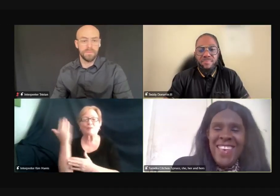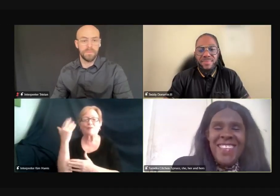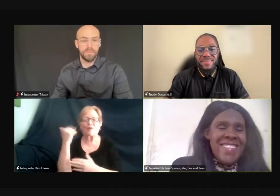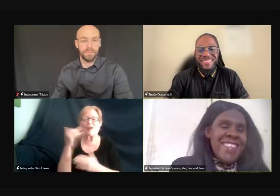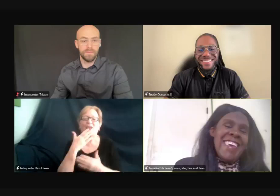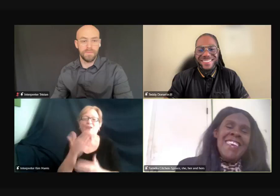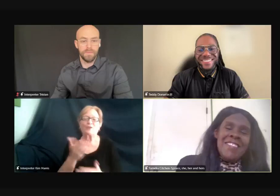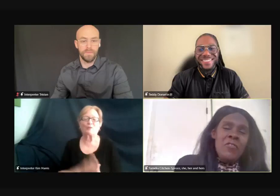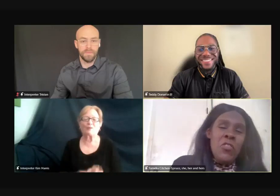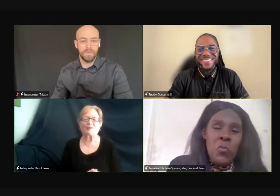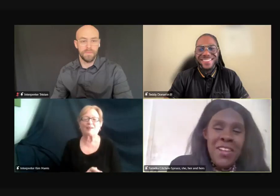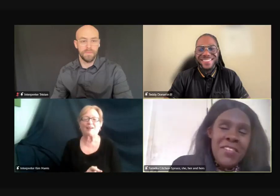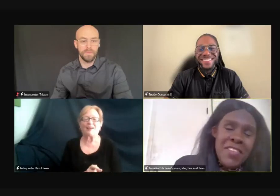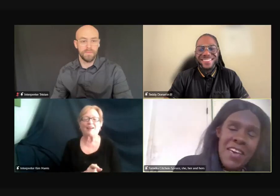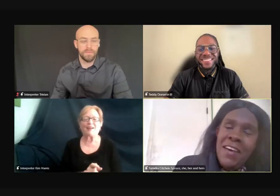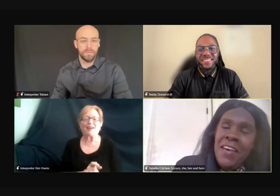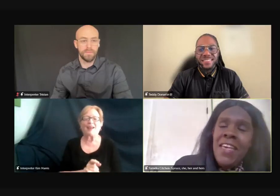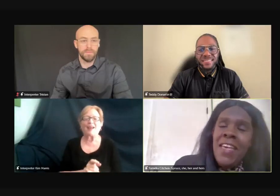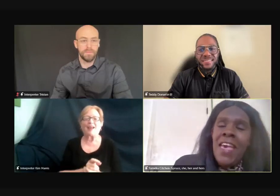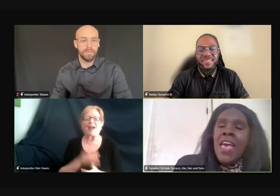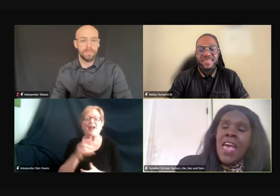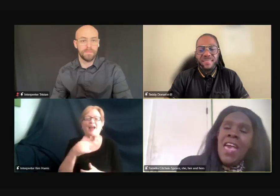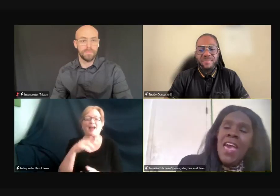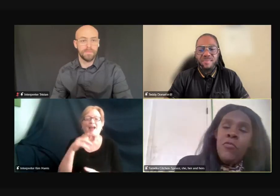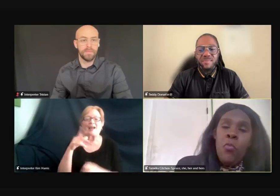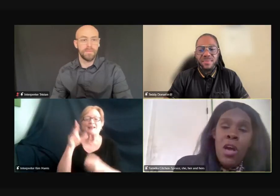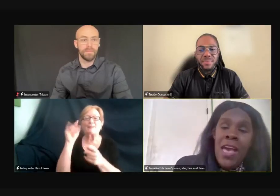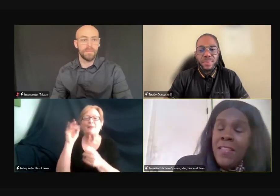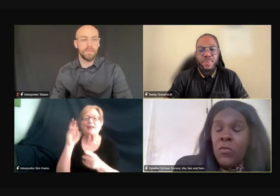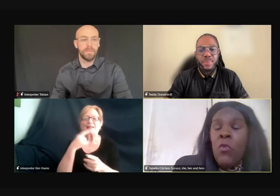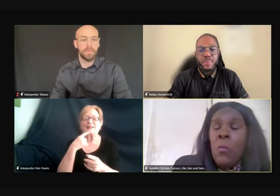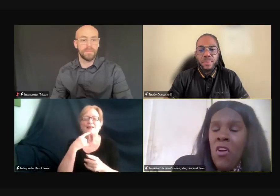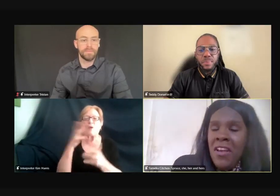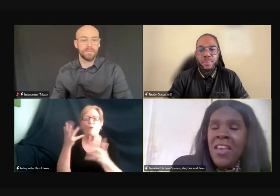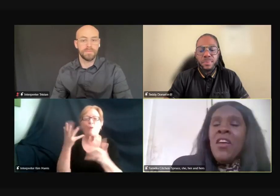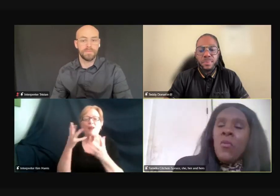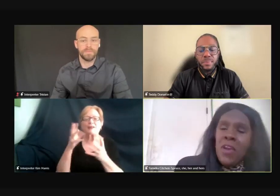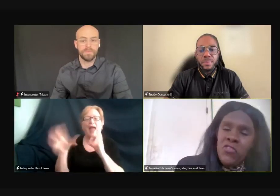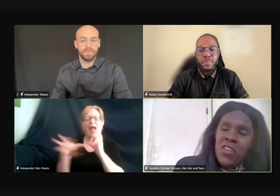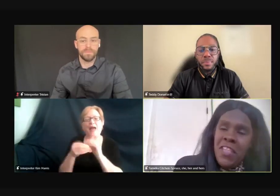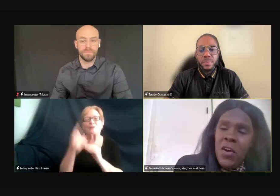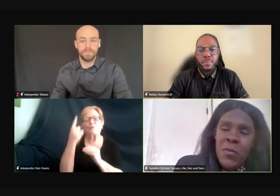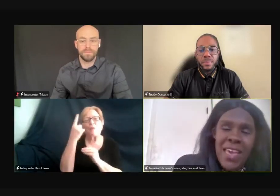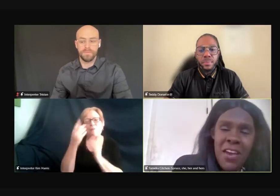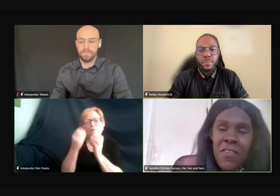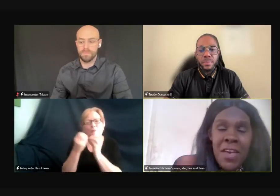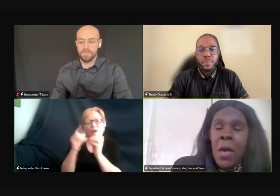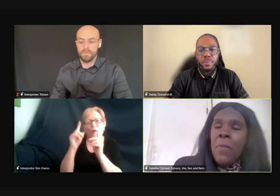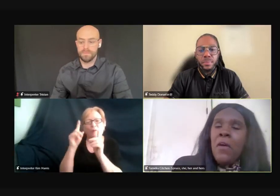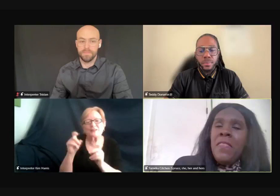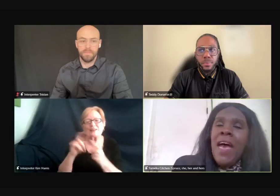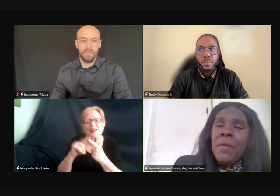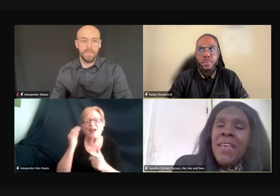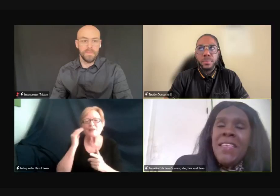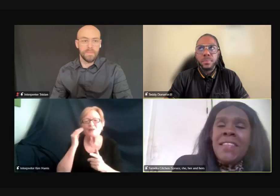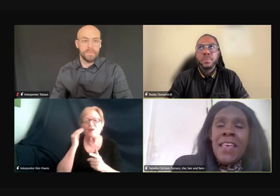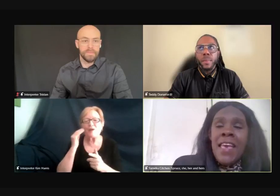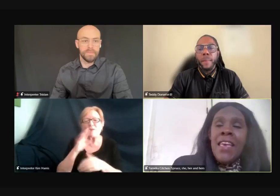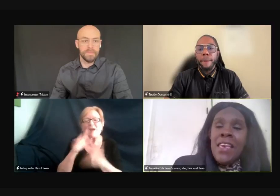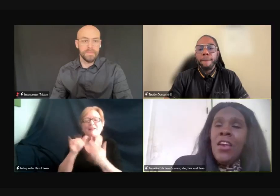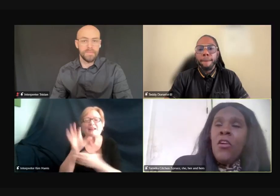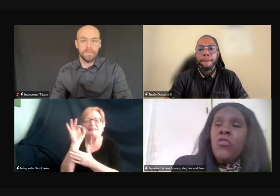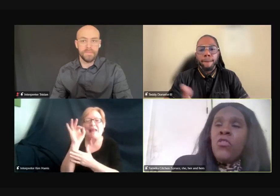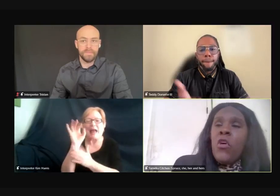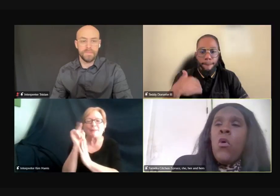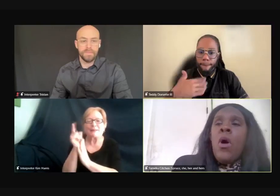Yes, yes. So I just wanted to, uh, add, ask one more question. know we have about nine minutes